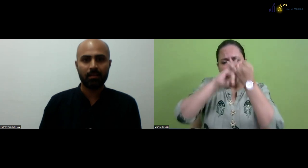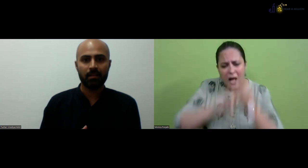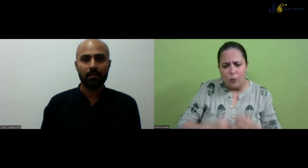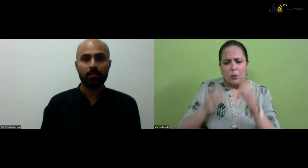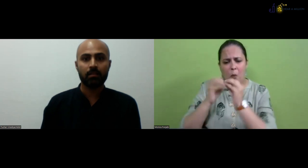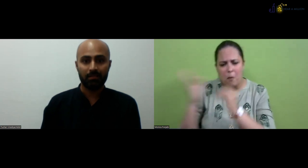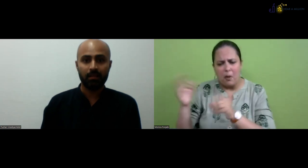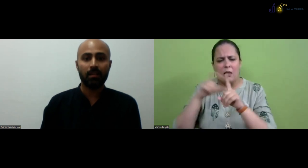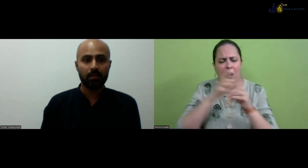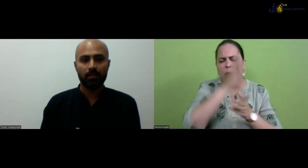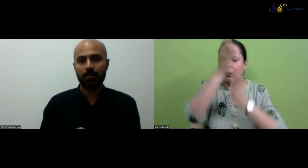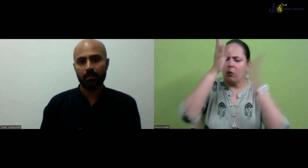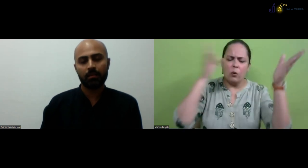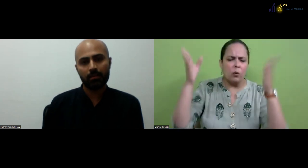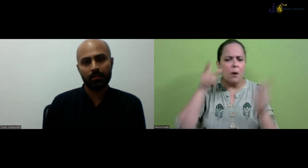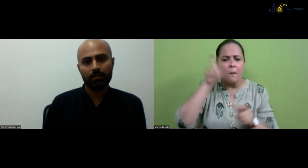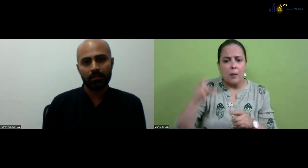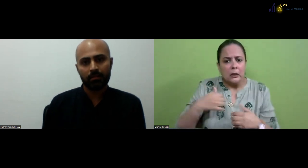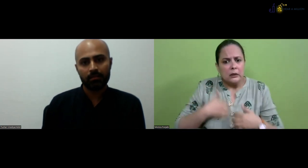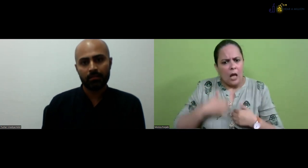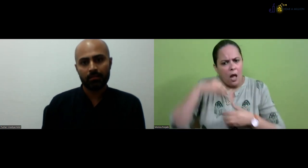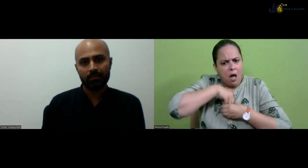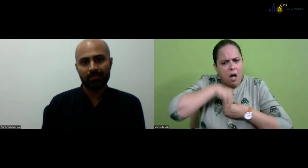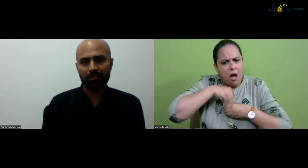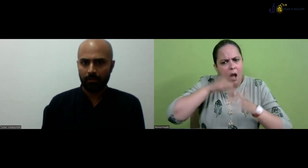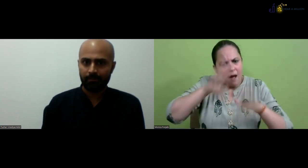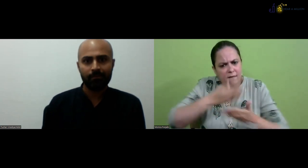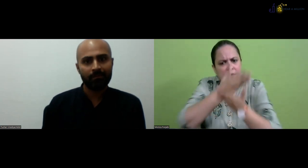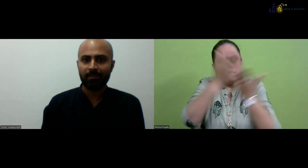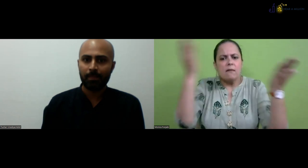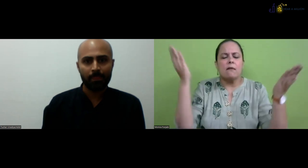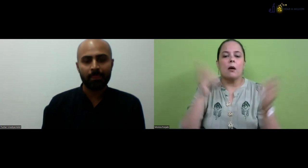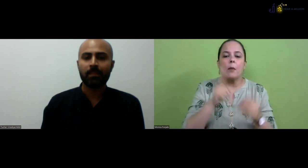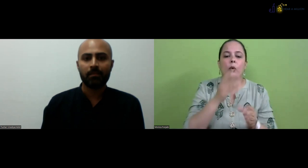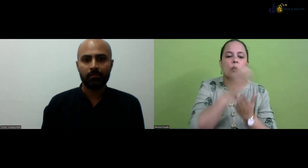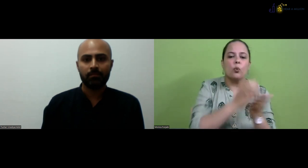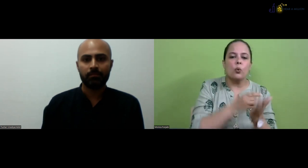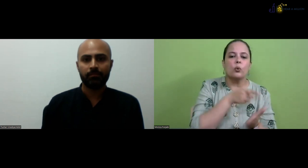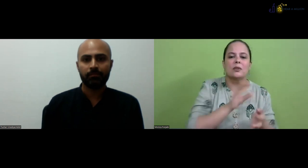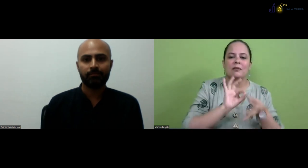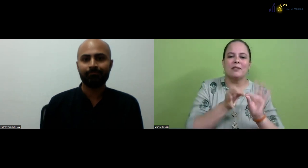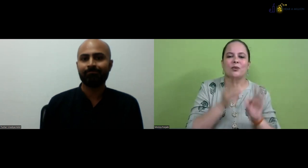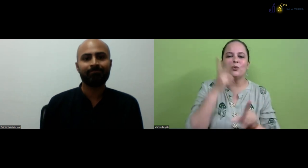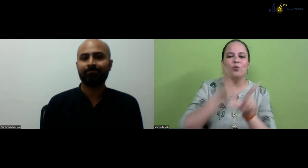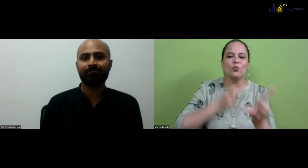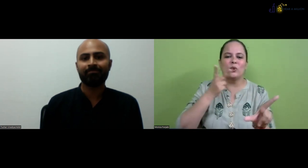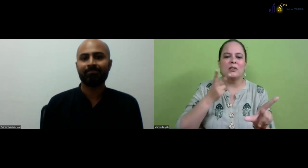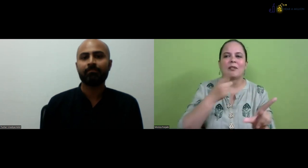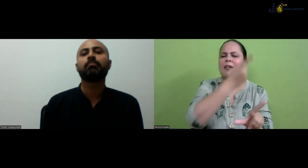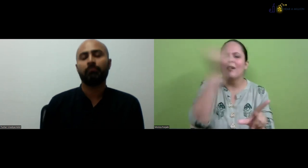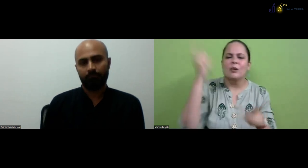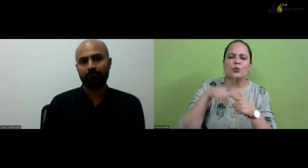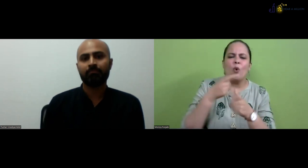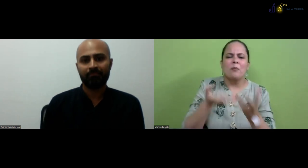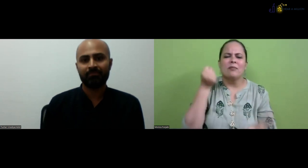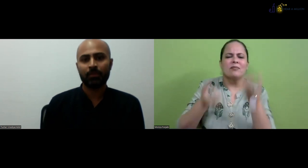you know, speech therapy, you know, in the South and from all of the, uh, states, there are people who would like to learn ISL,